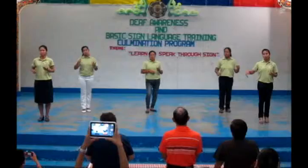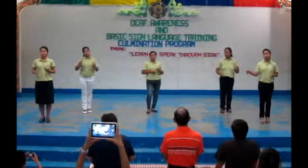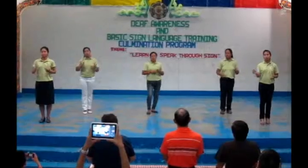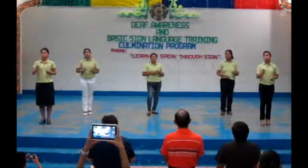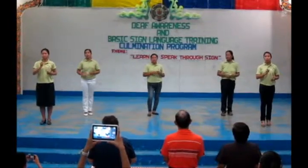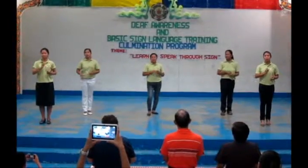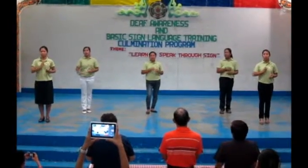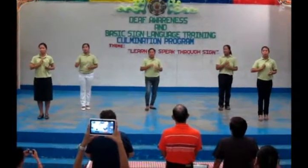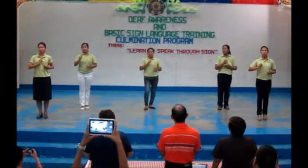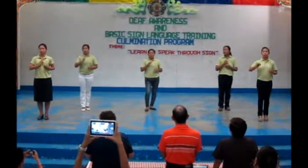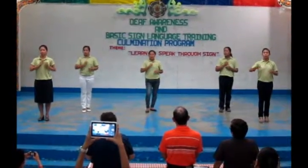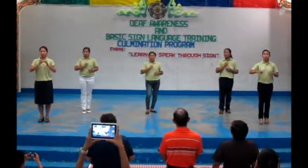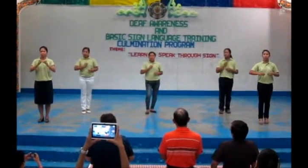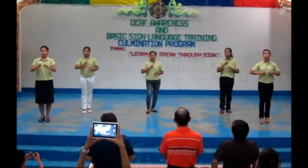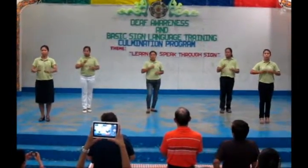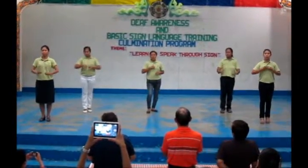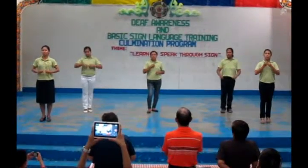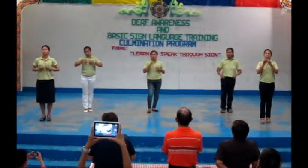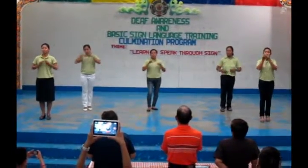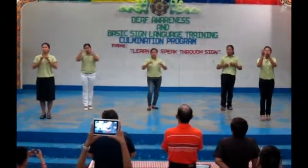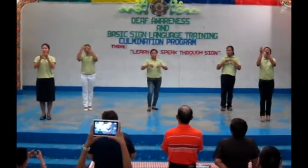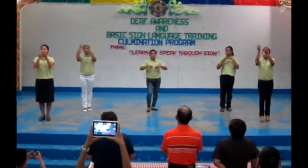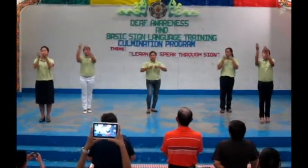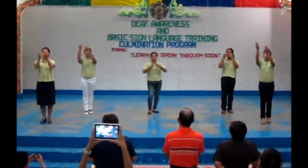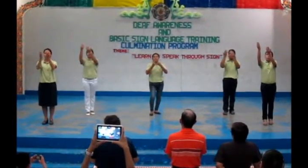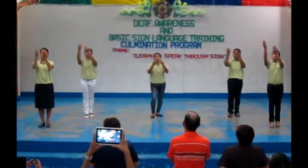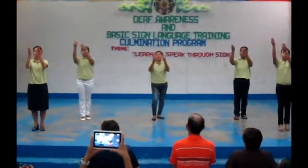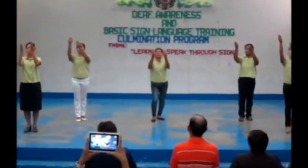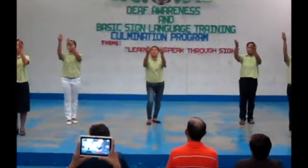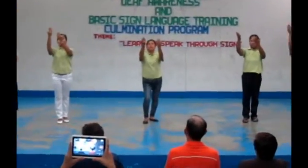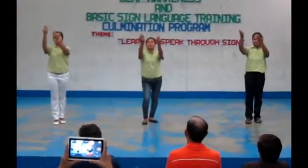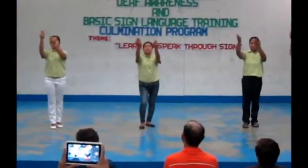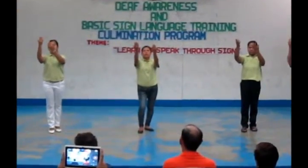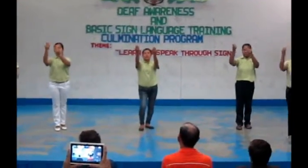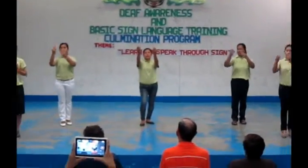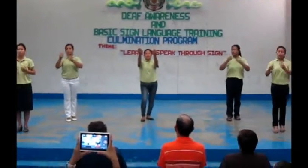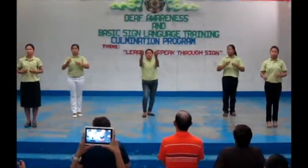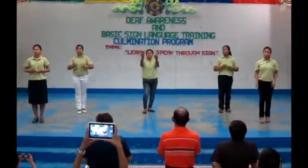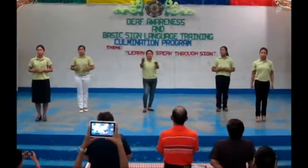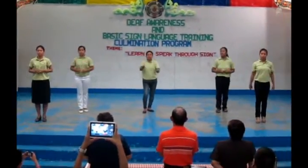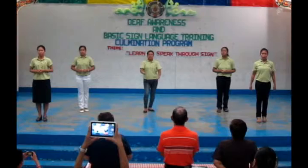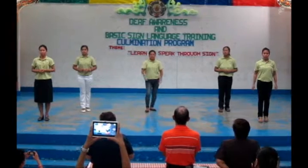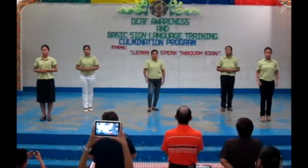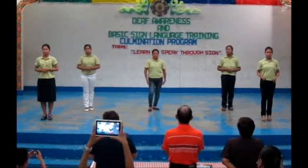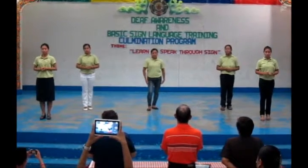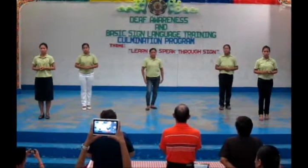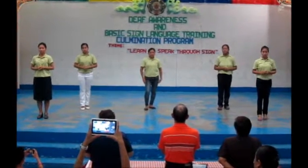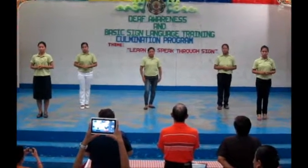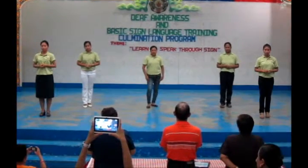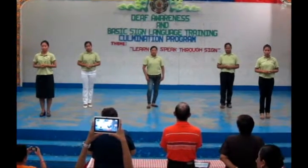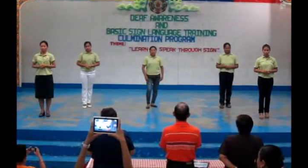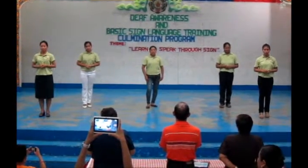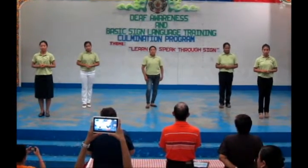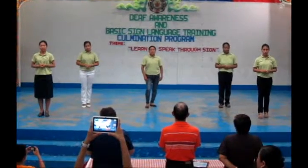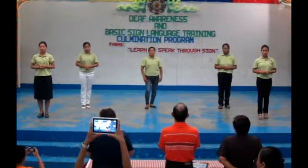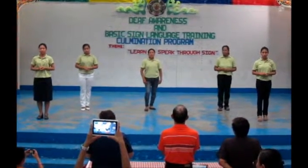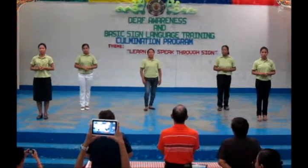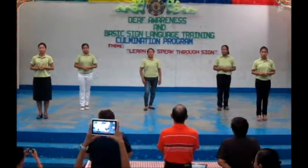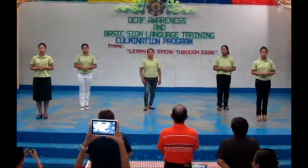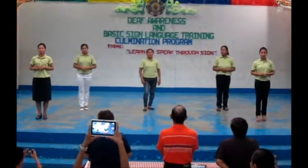I live to you, use me to live,